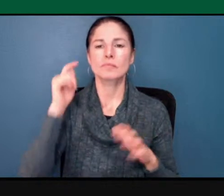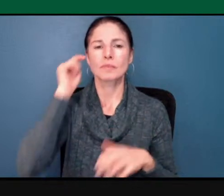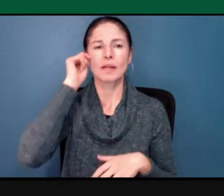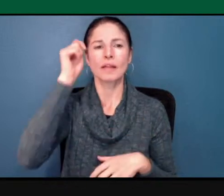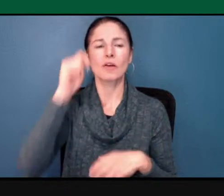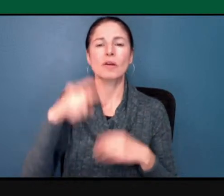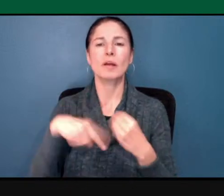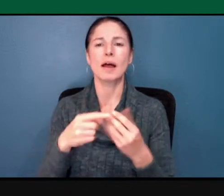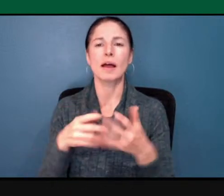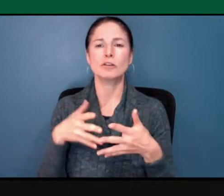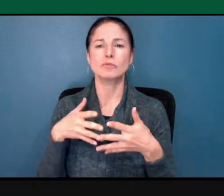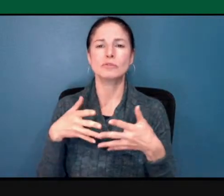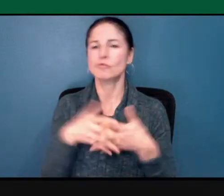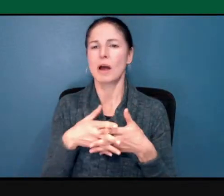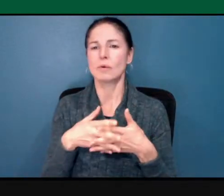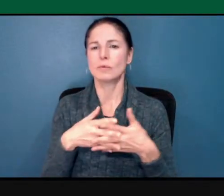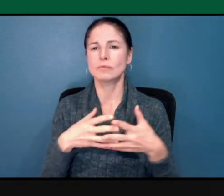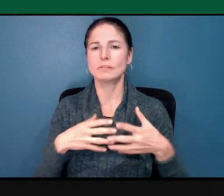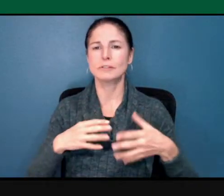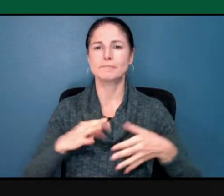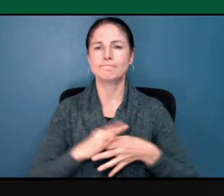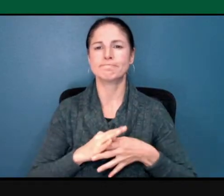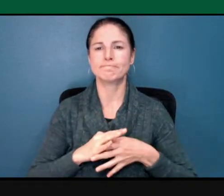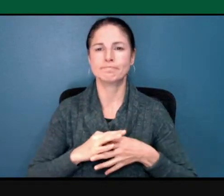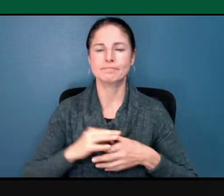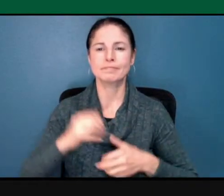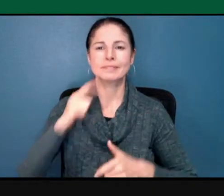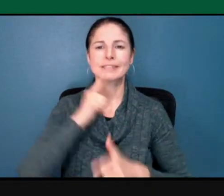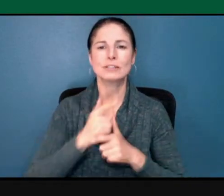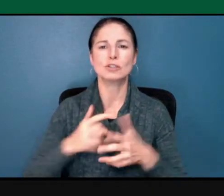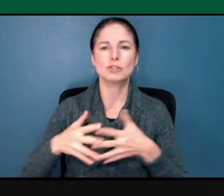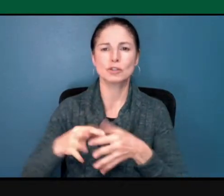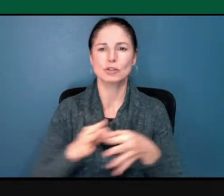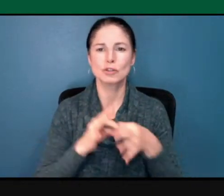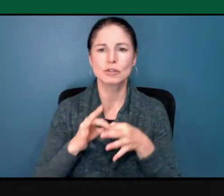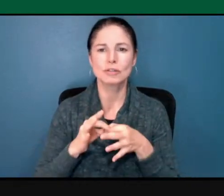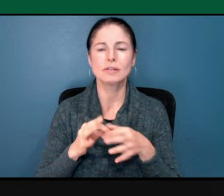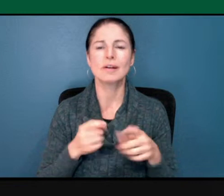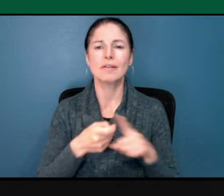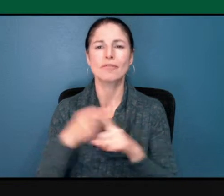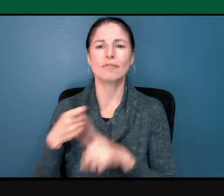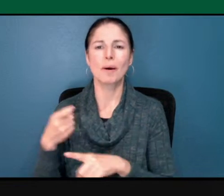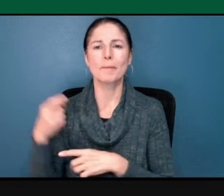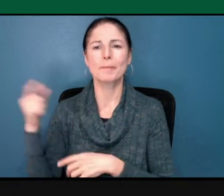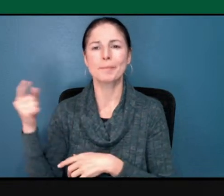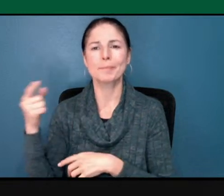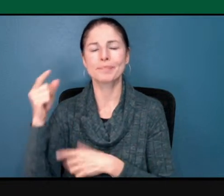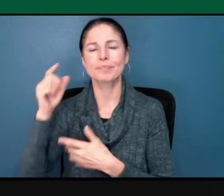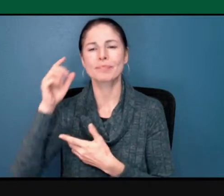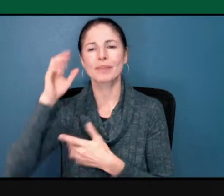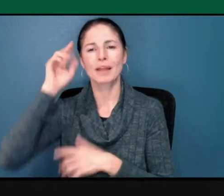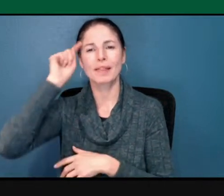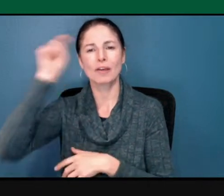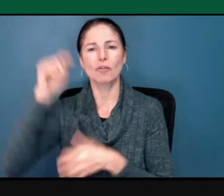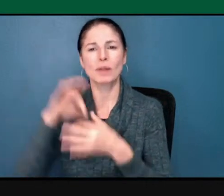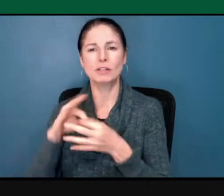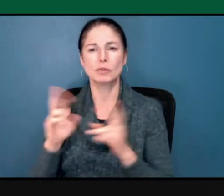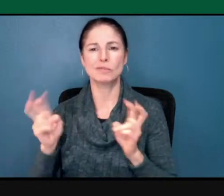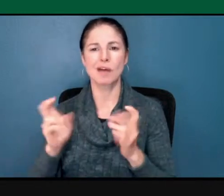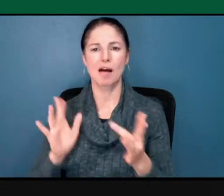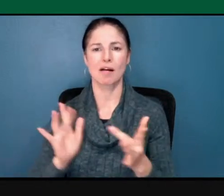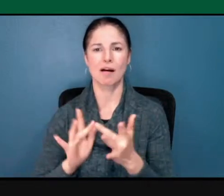together. And one of this is based on Gordon Alport's theory on contact theory. So when we, yeah,